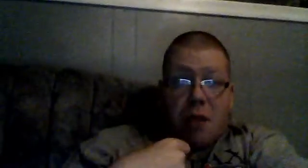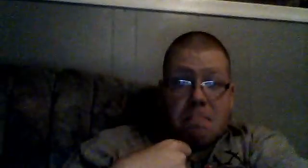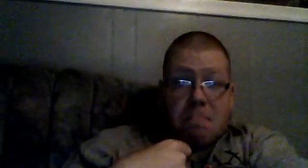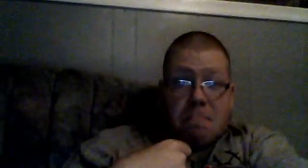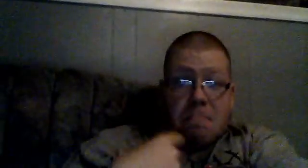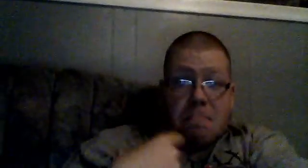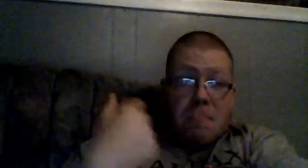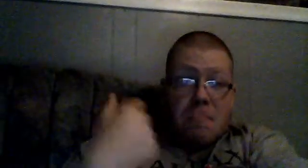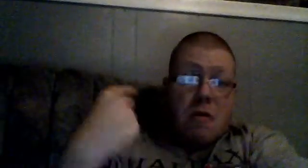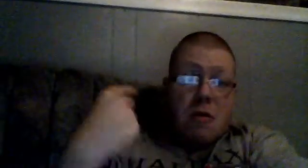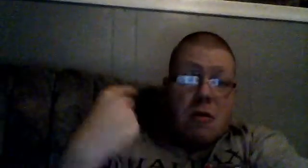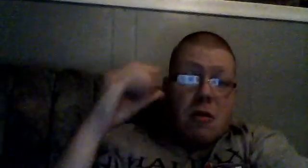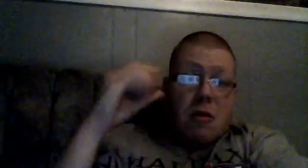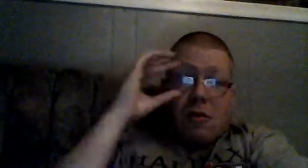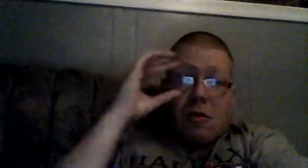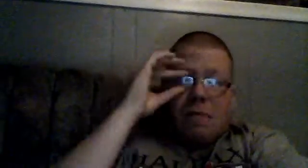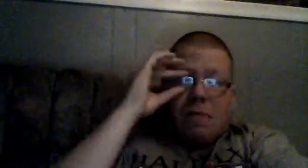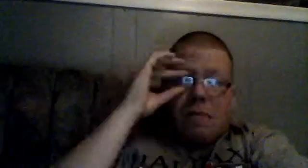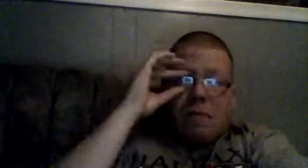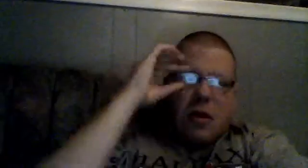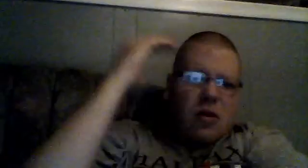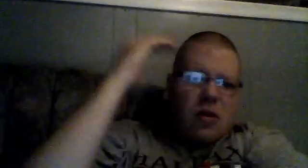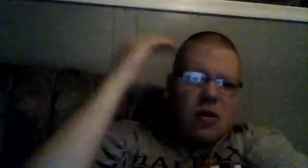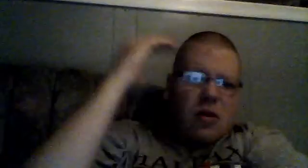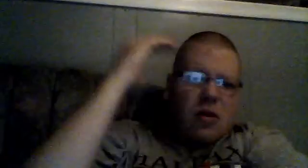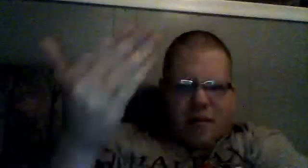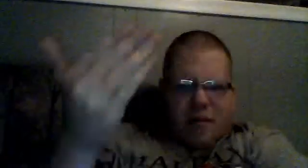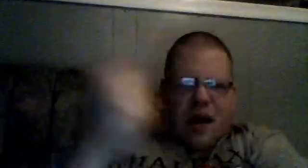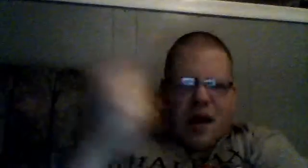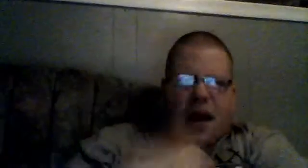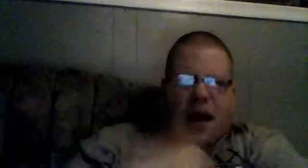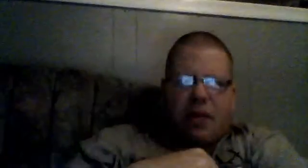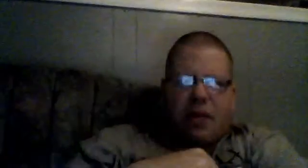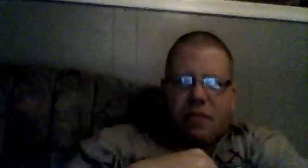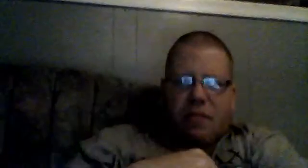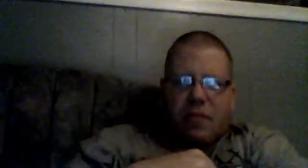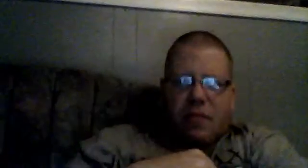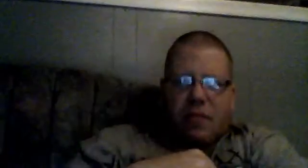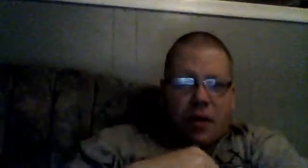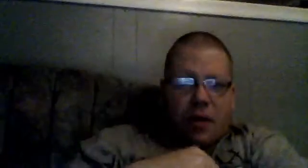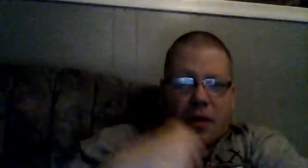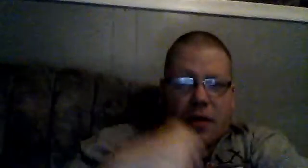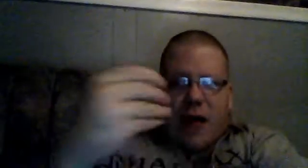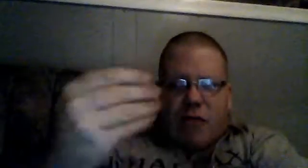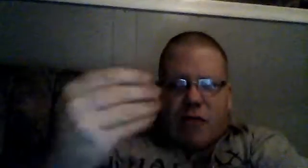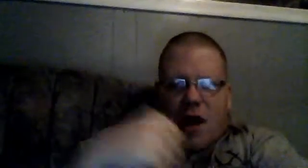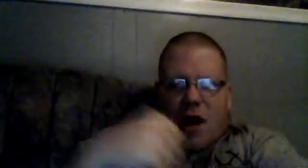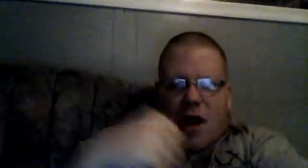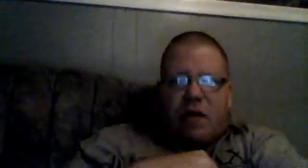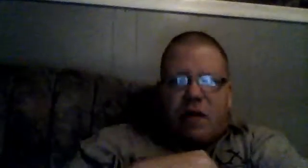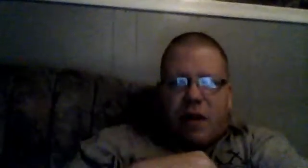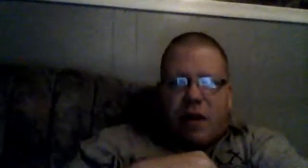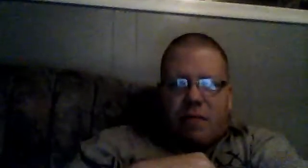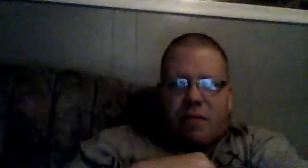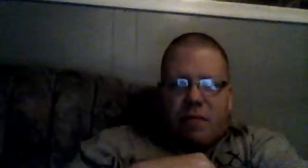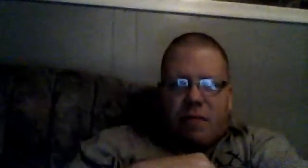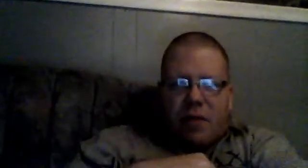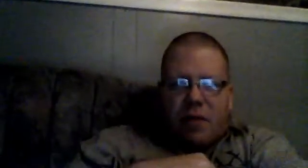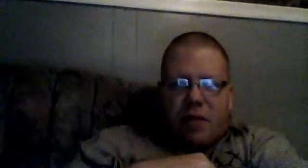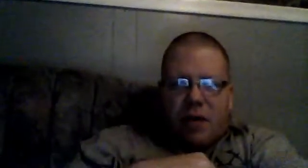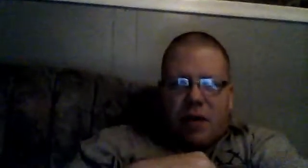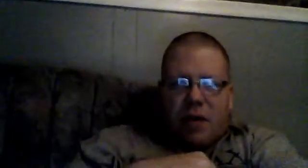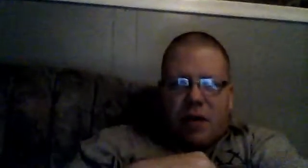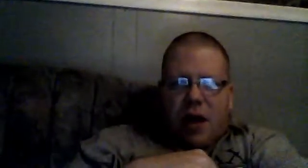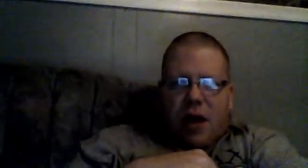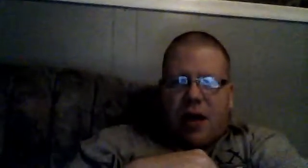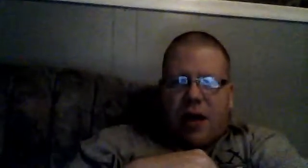go outside, that's reality, and, heck,